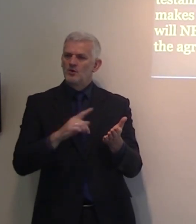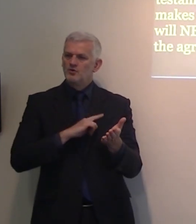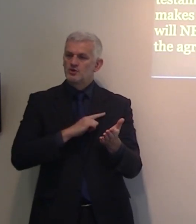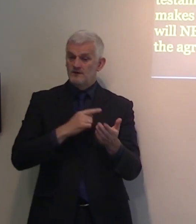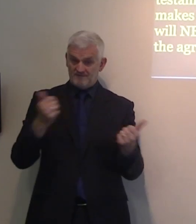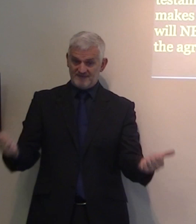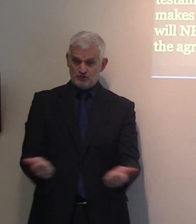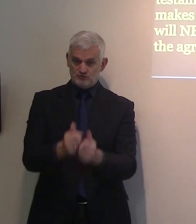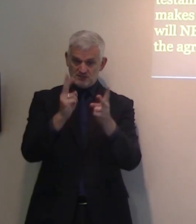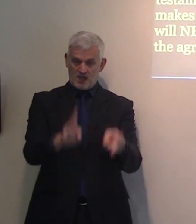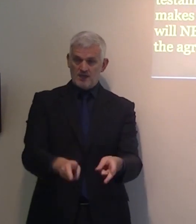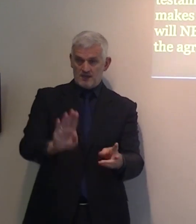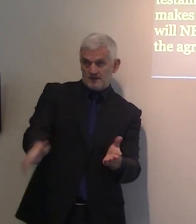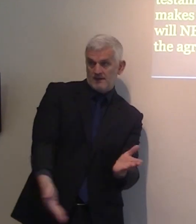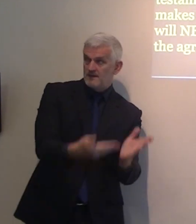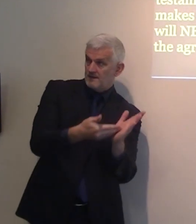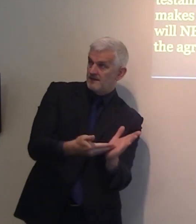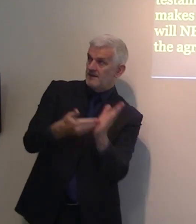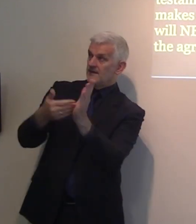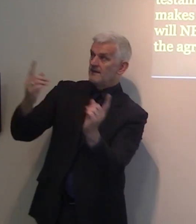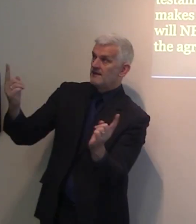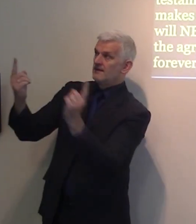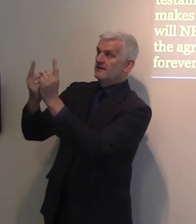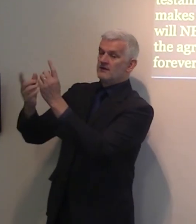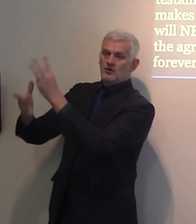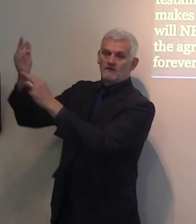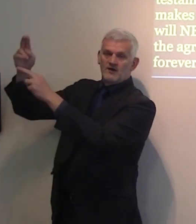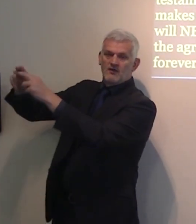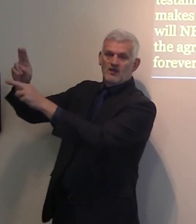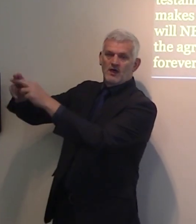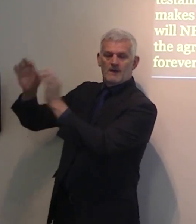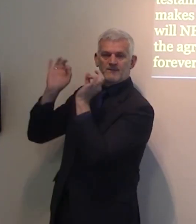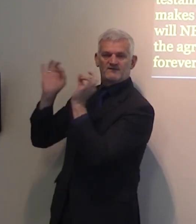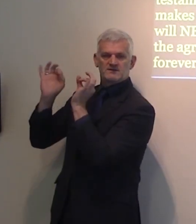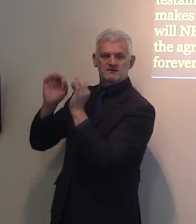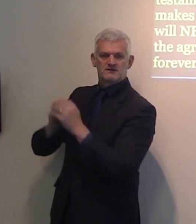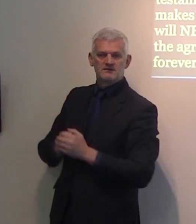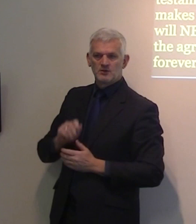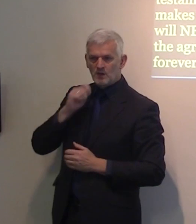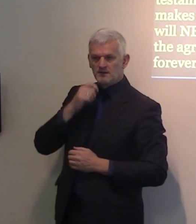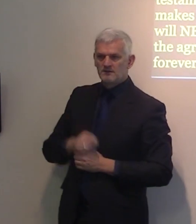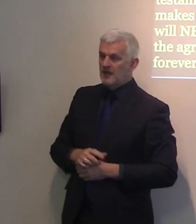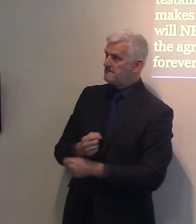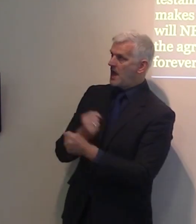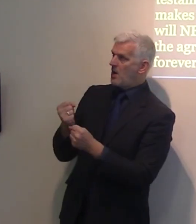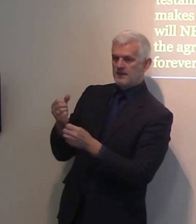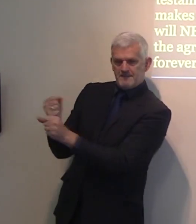before God on that day. So, covenant. So, There is a covenant when Jesus